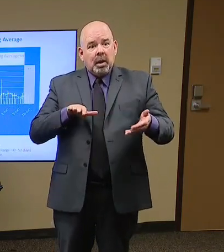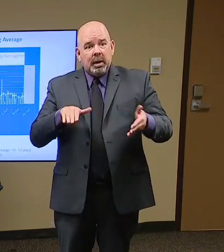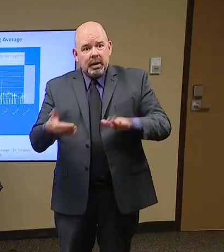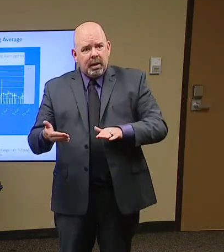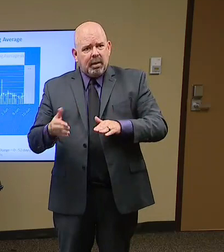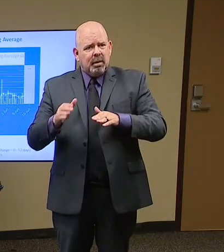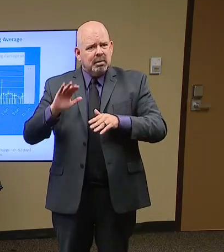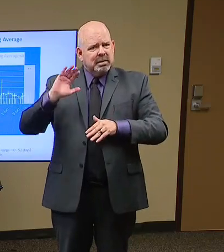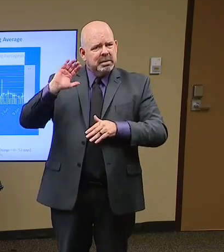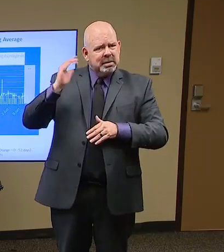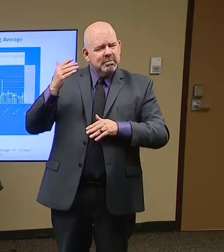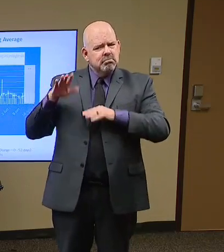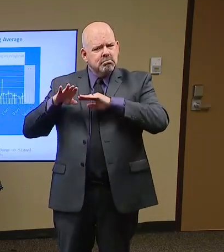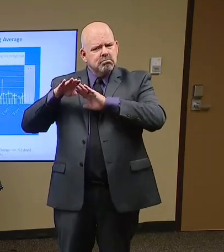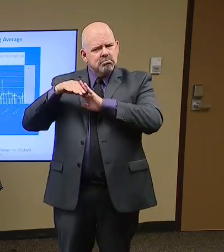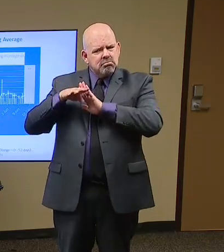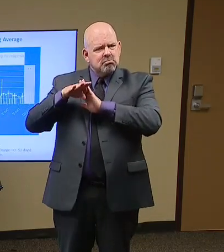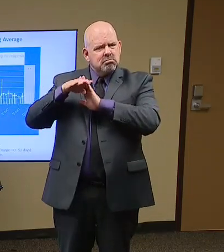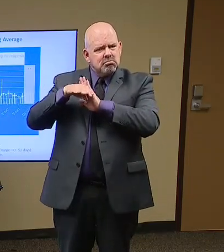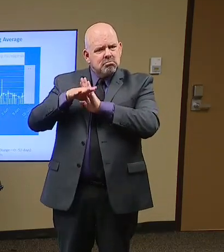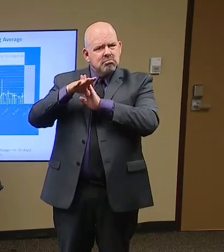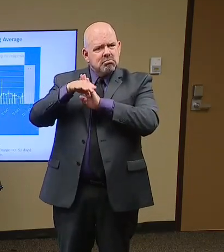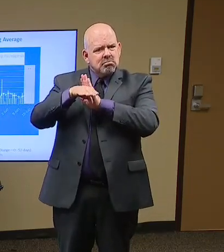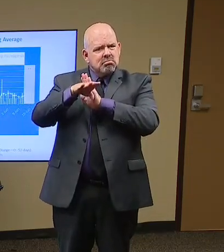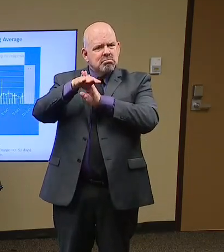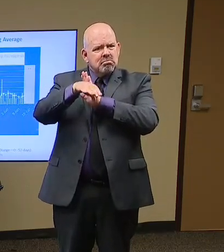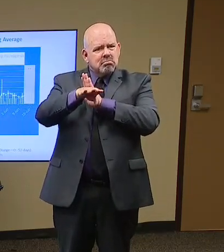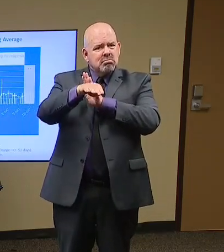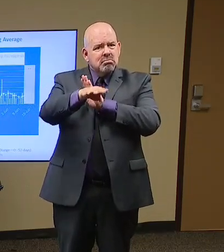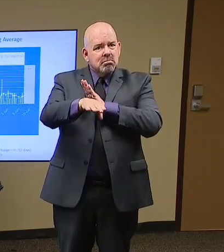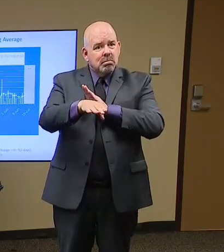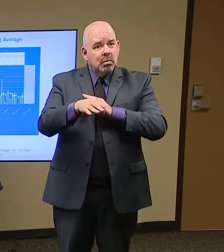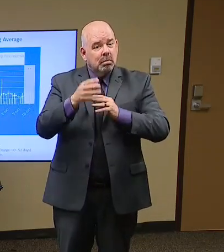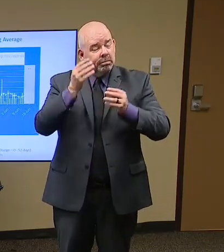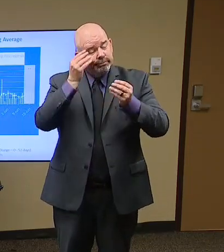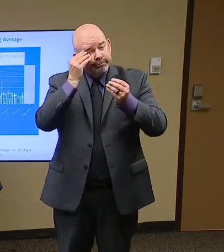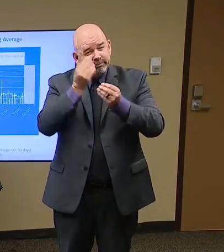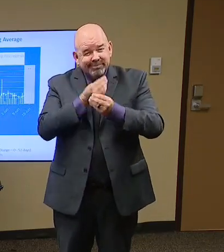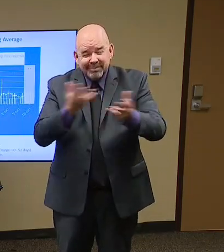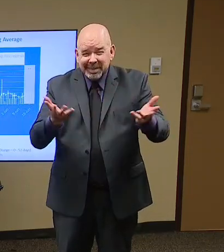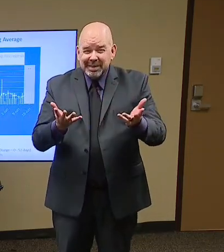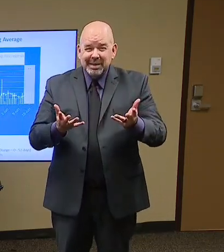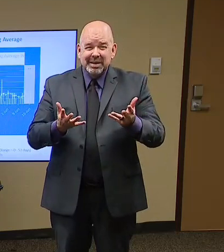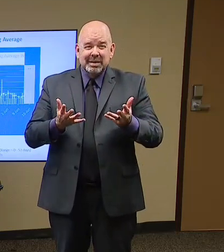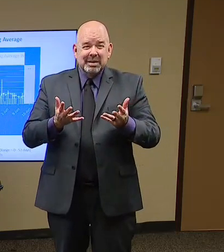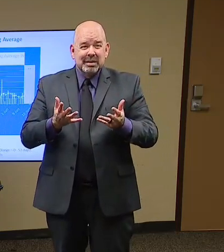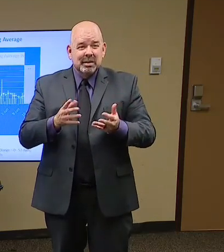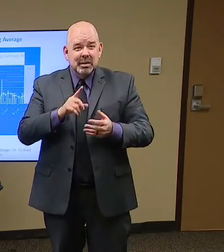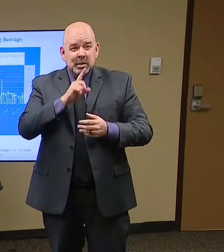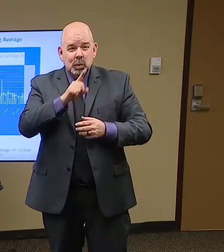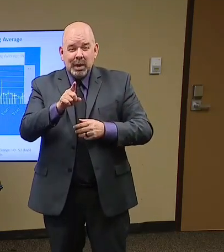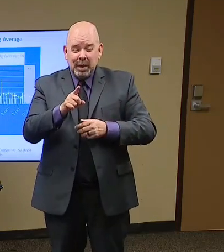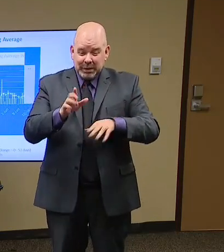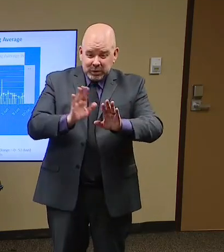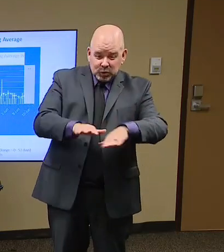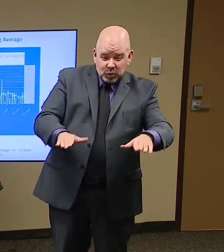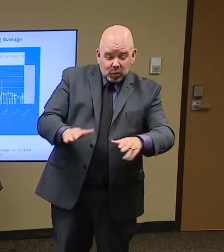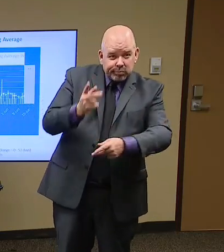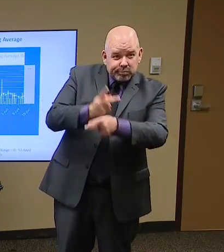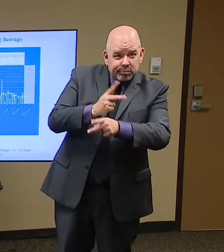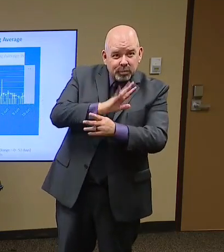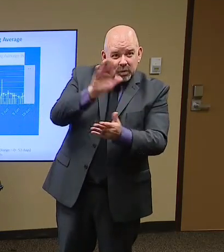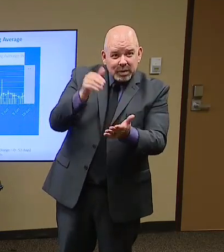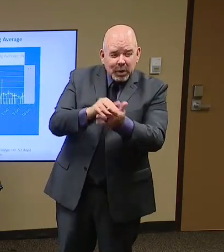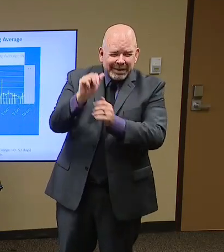cases in nine different daycare settings. The main message from that is that this is affecting our entire population.